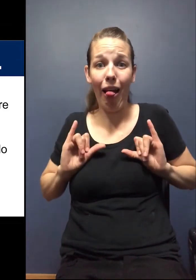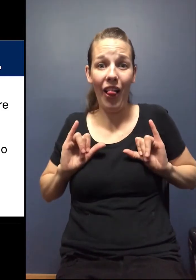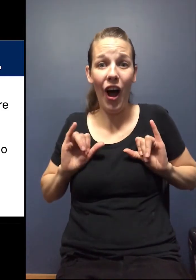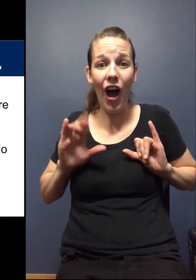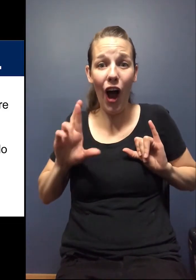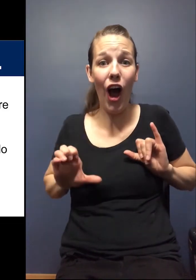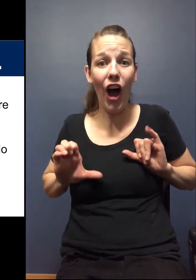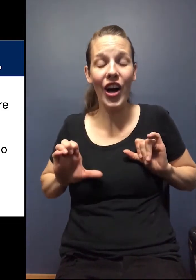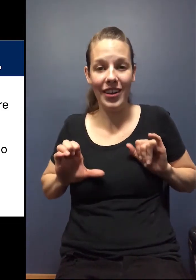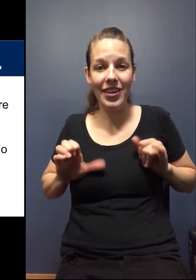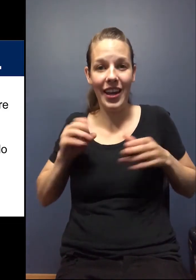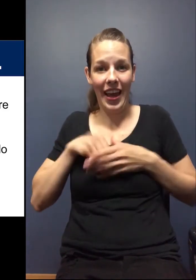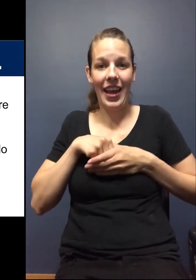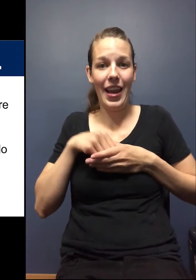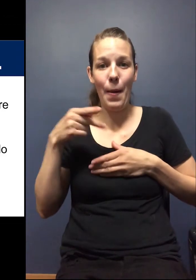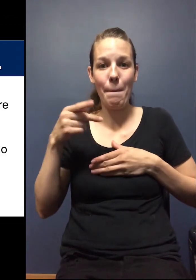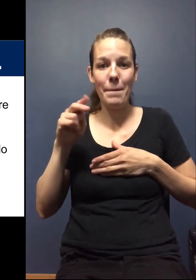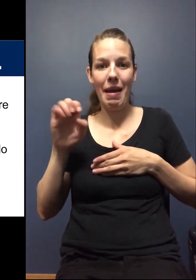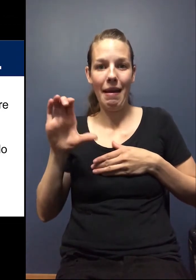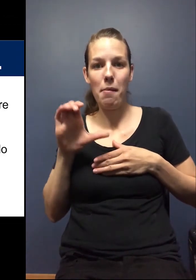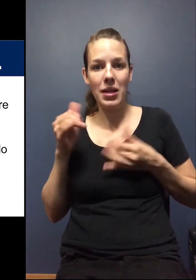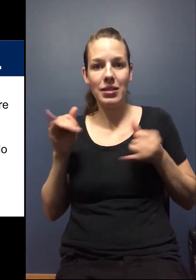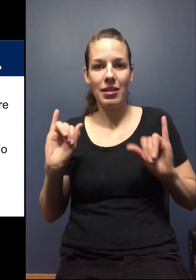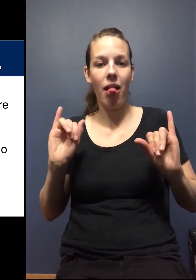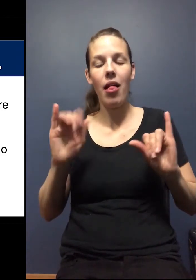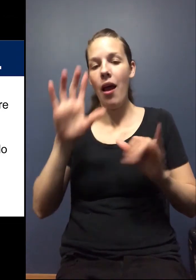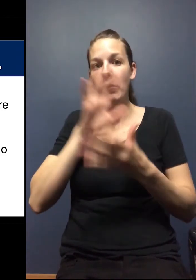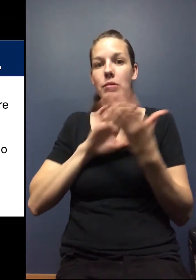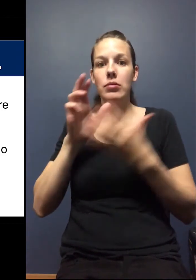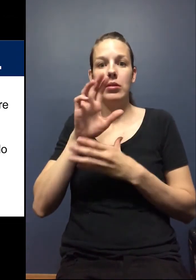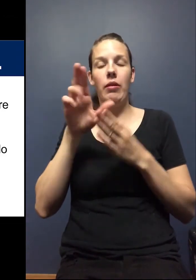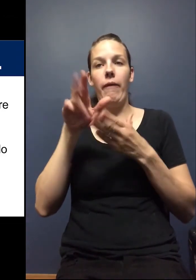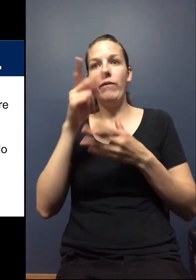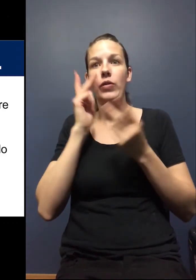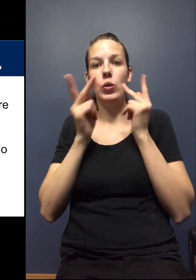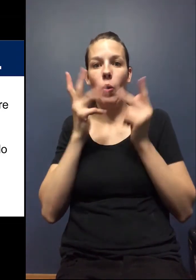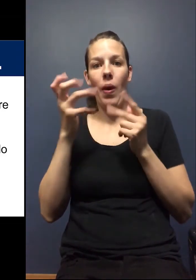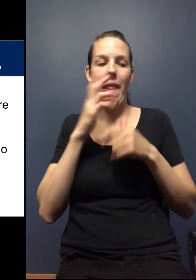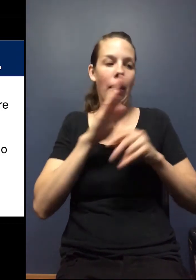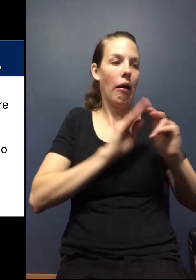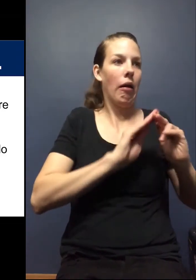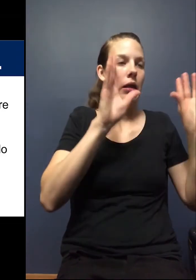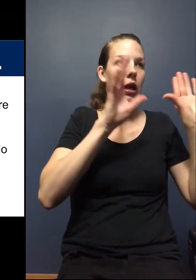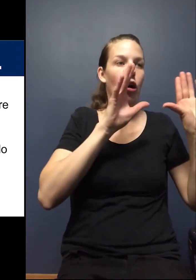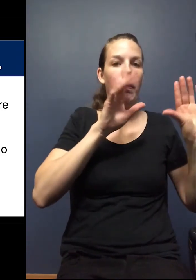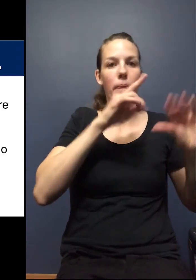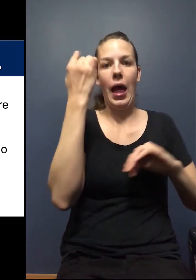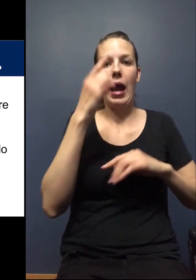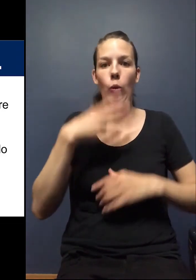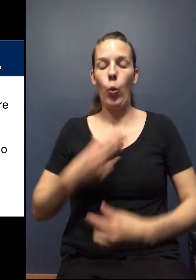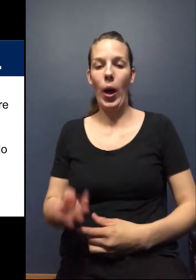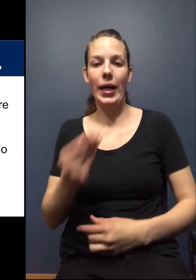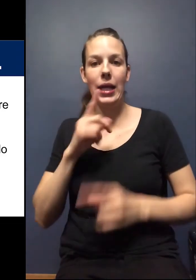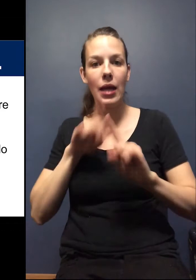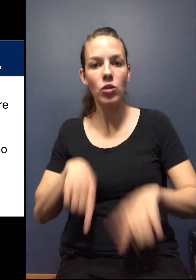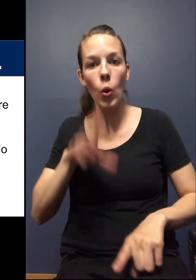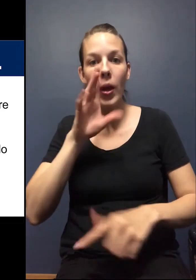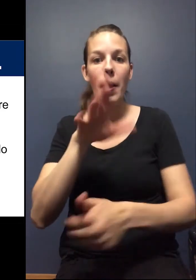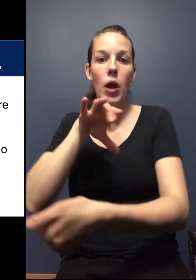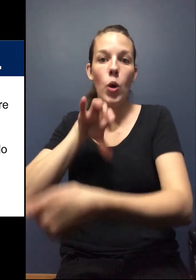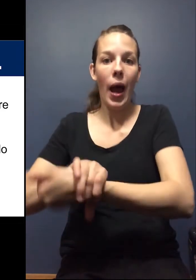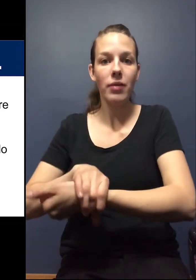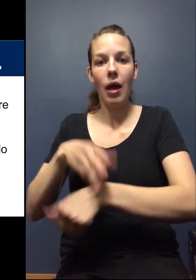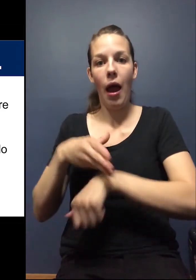and so, and I, Nick's view on things is that everybody wants that, that black and white answer. I mean, are you going to be arrested